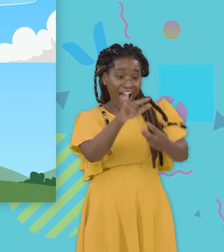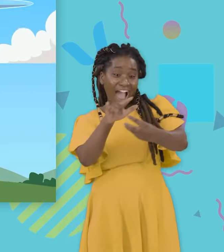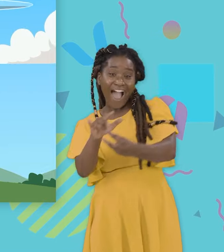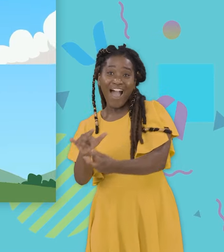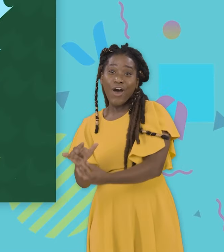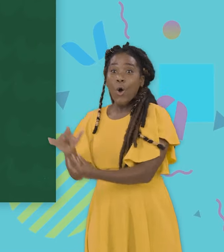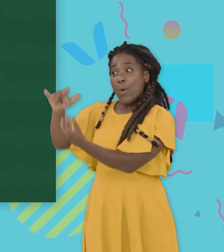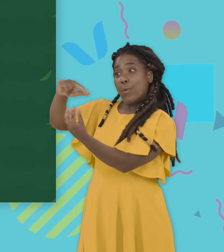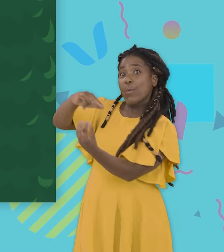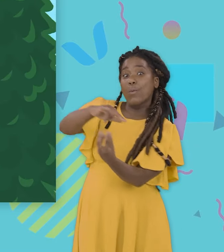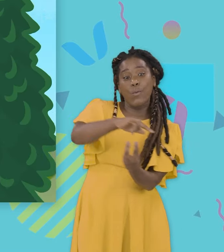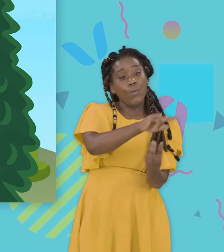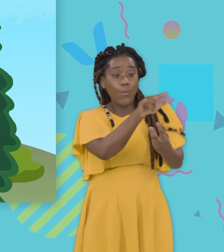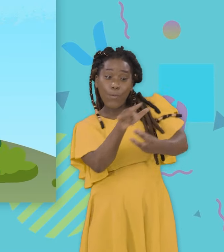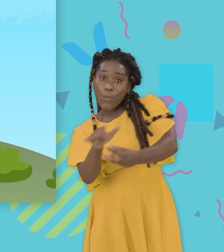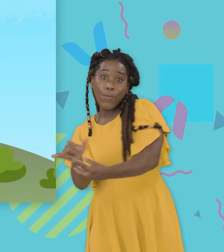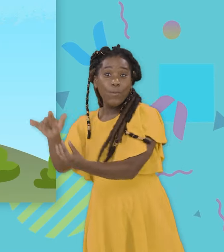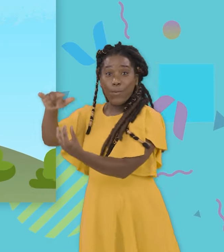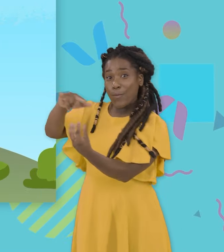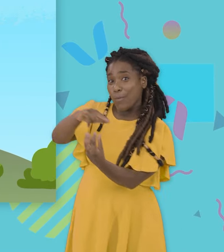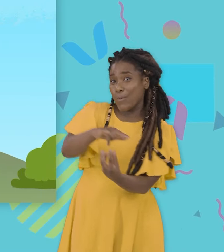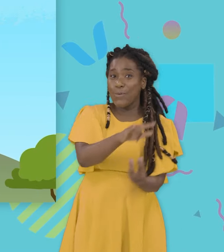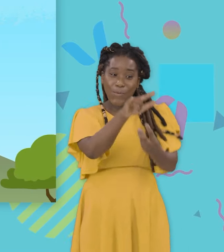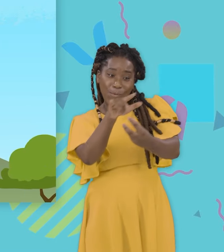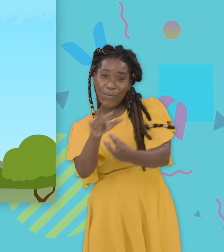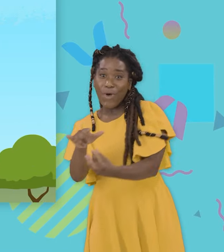It's a firefighting helicopter